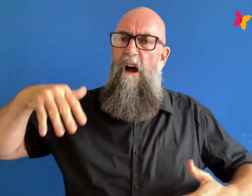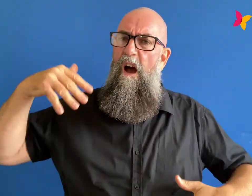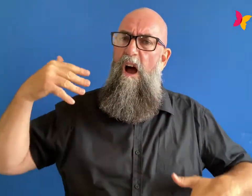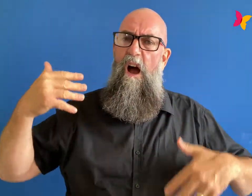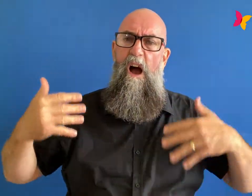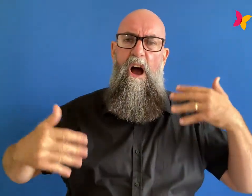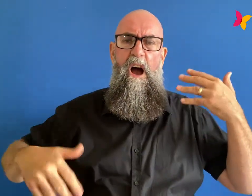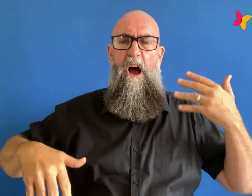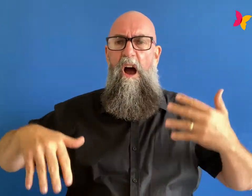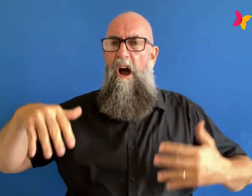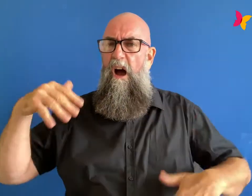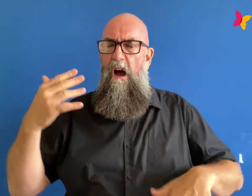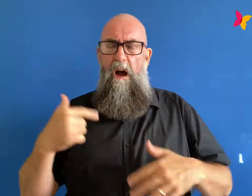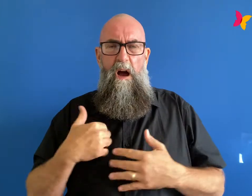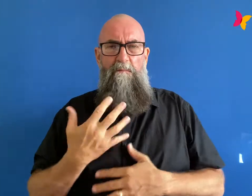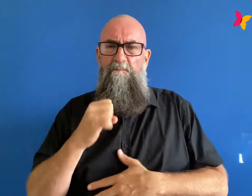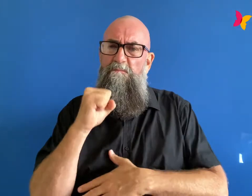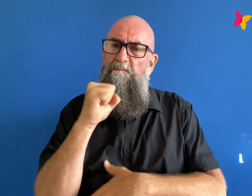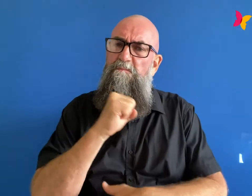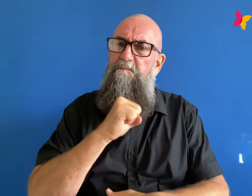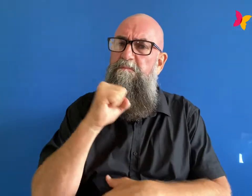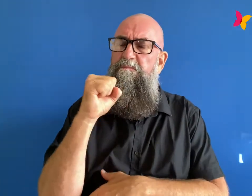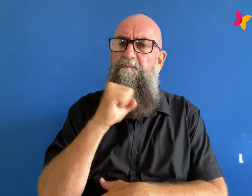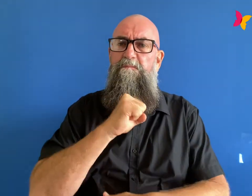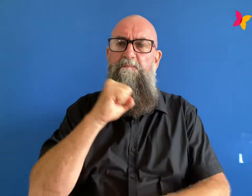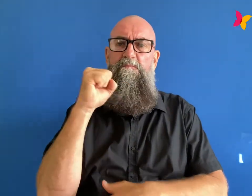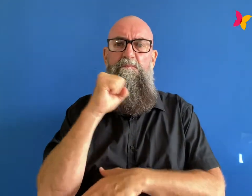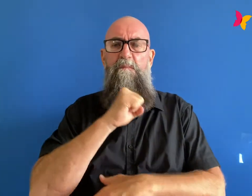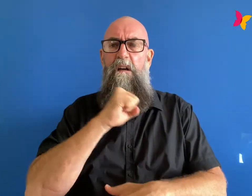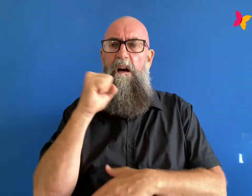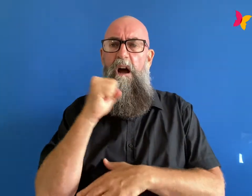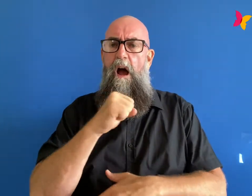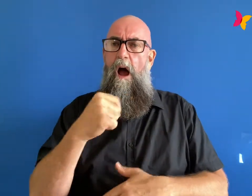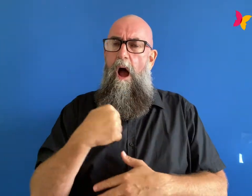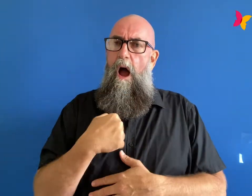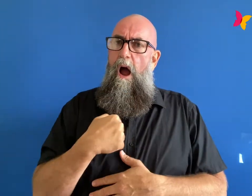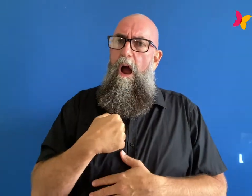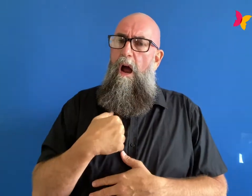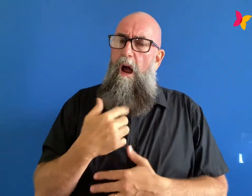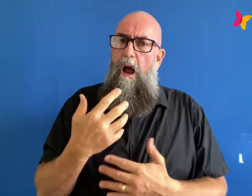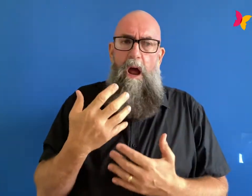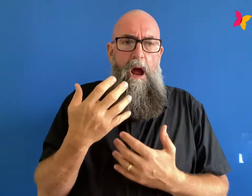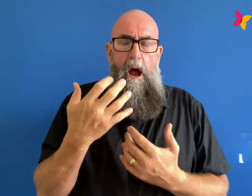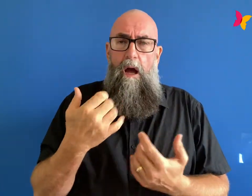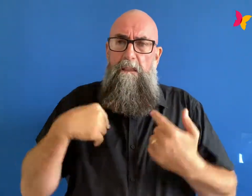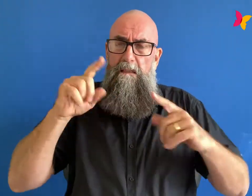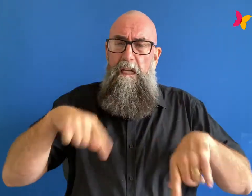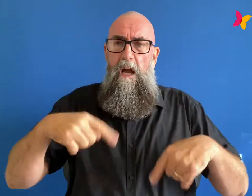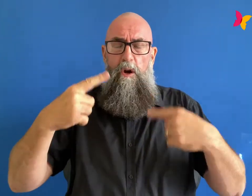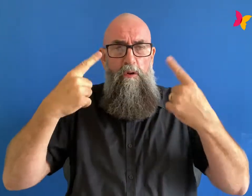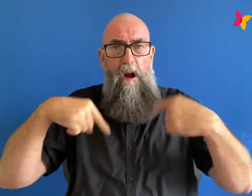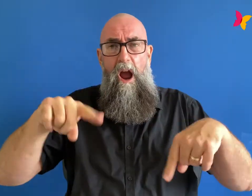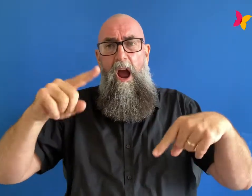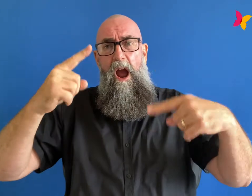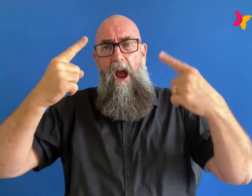exercising too much and i was kind of just i was crying through it and just trying to keep going because